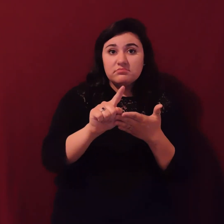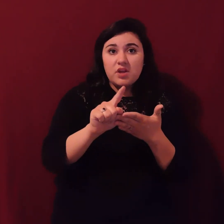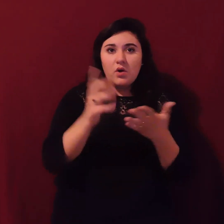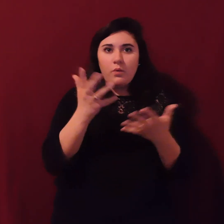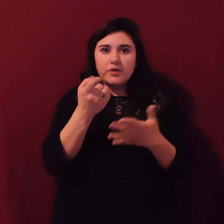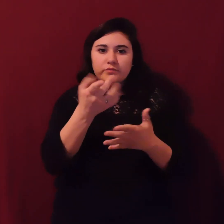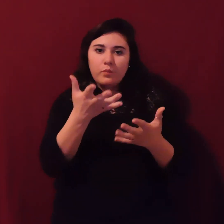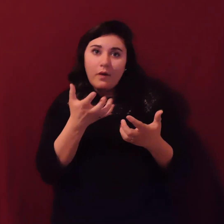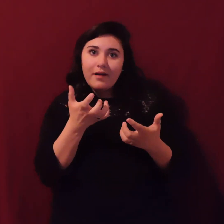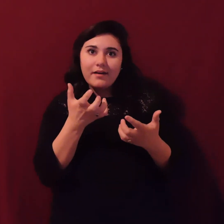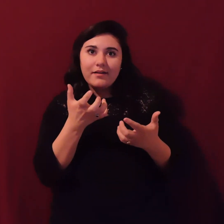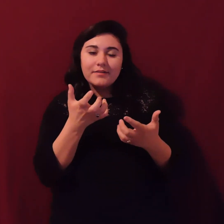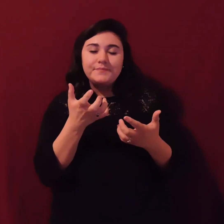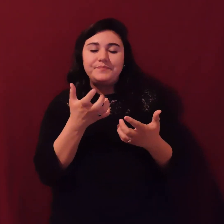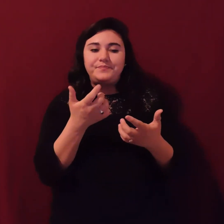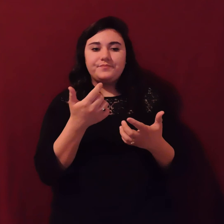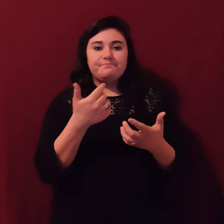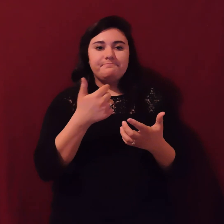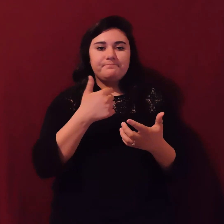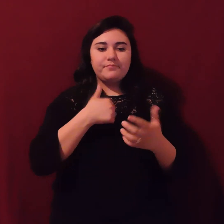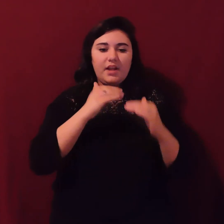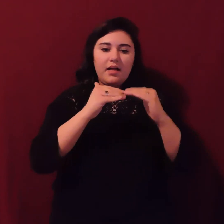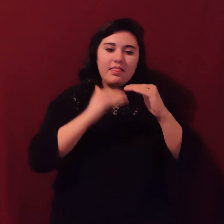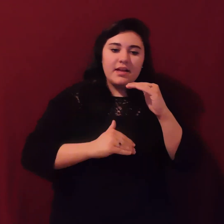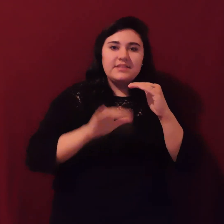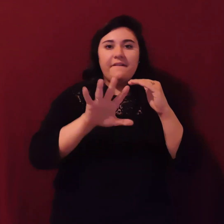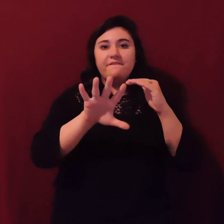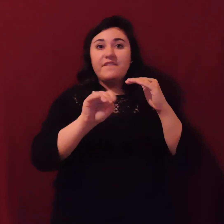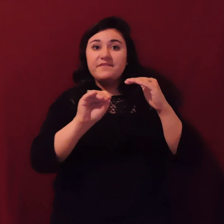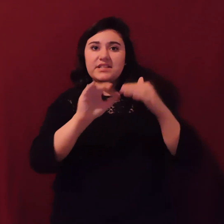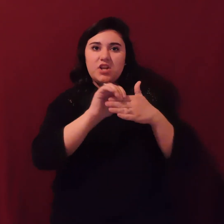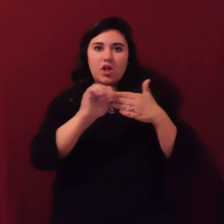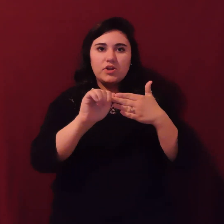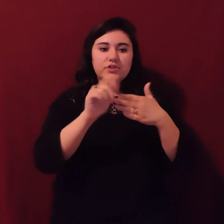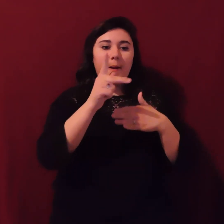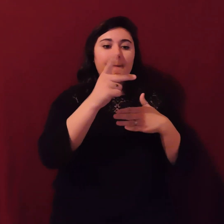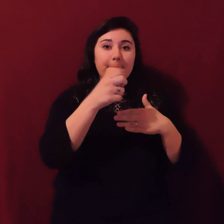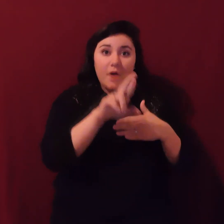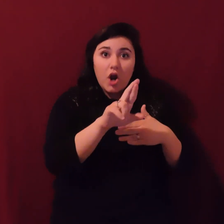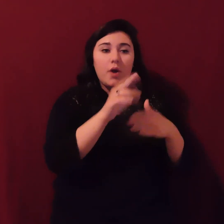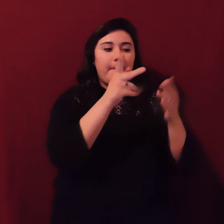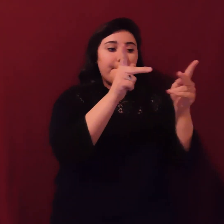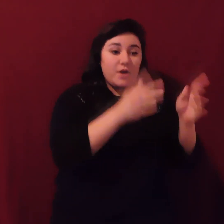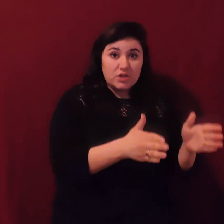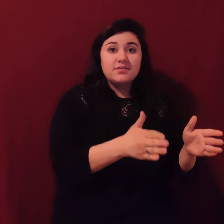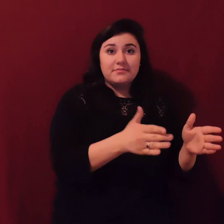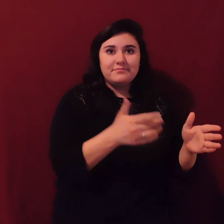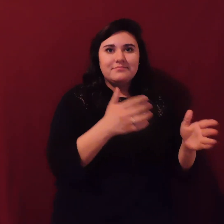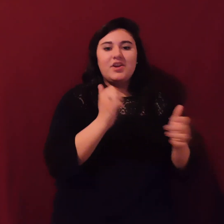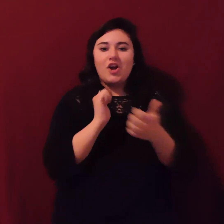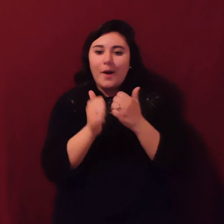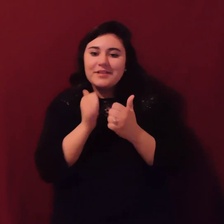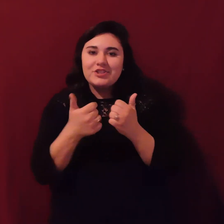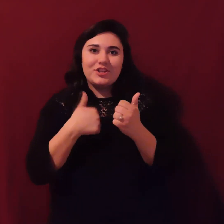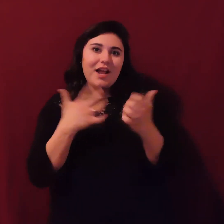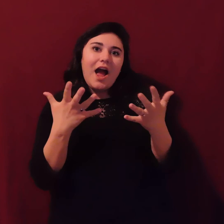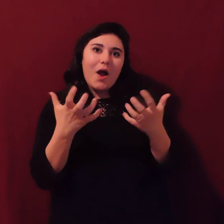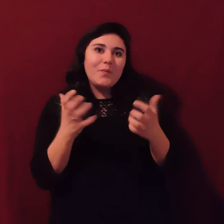inside competition here with travel agents, and I'd really like to win. So, here you go. This has all the